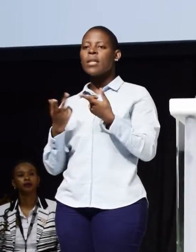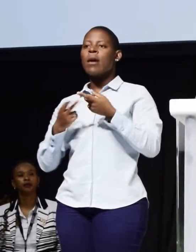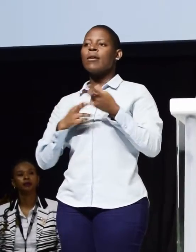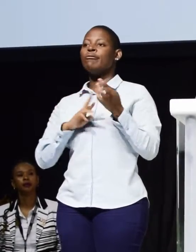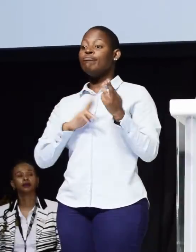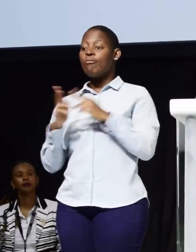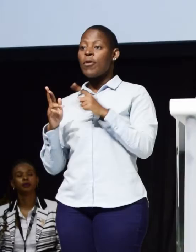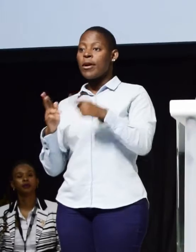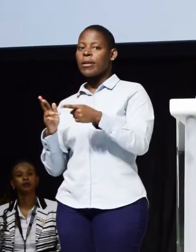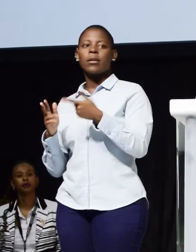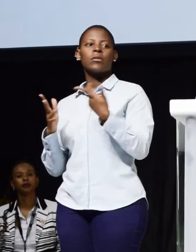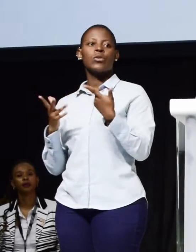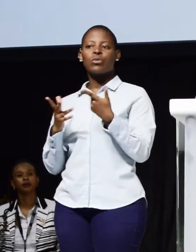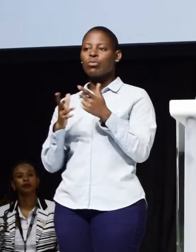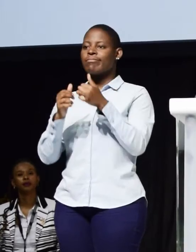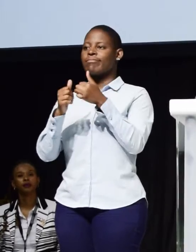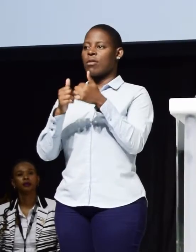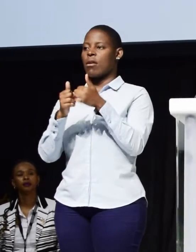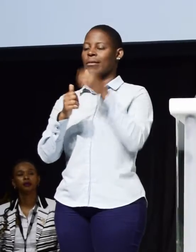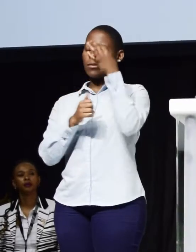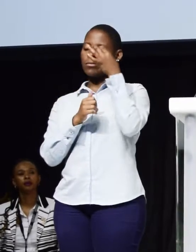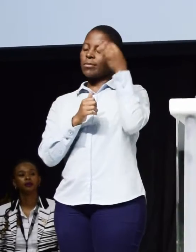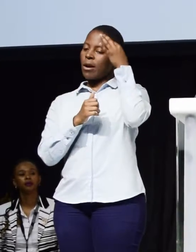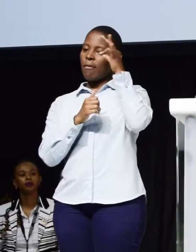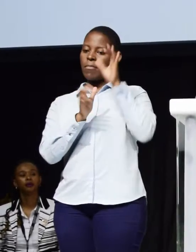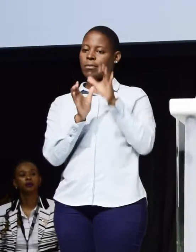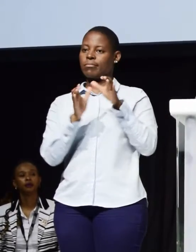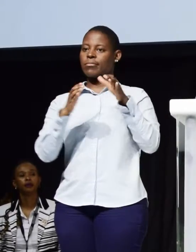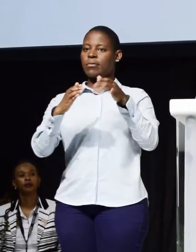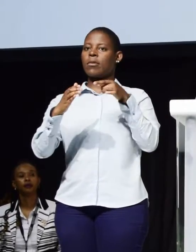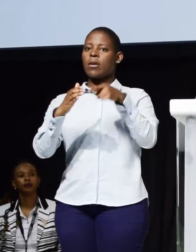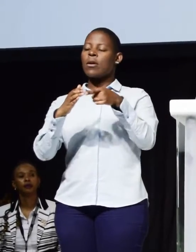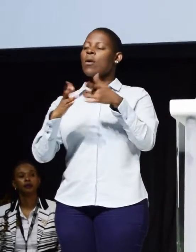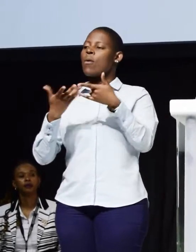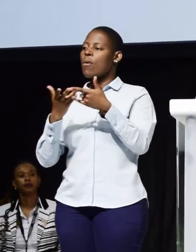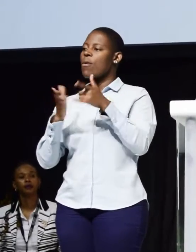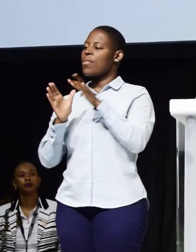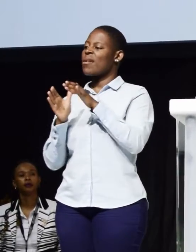and the various Cabinet Committees.